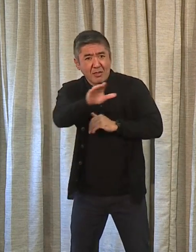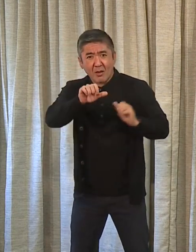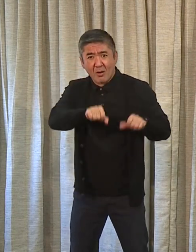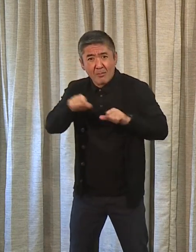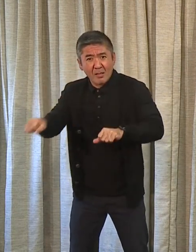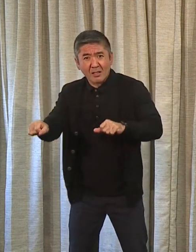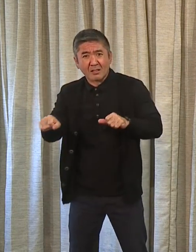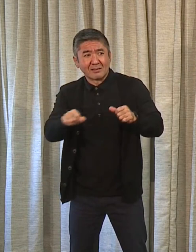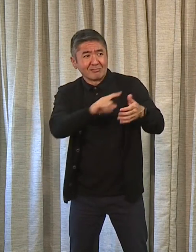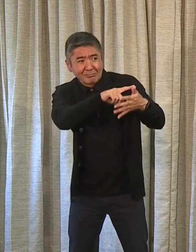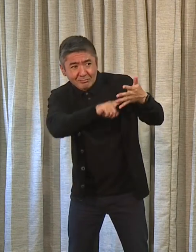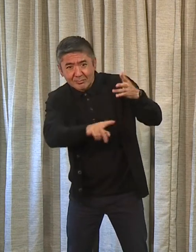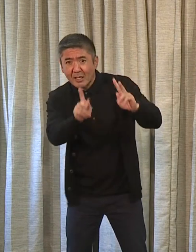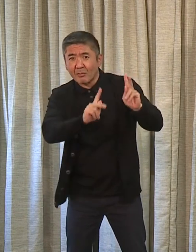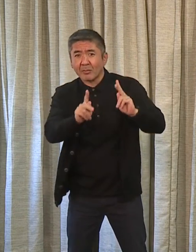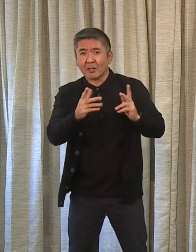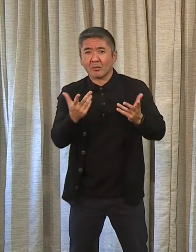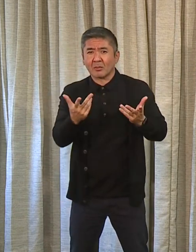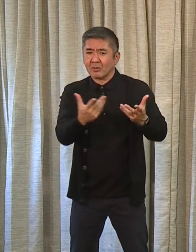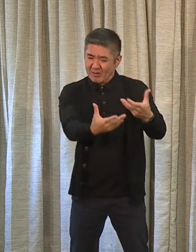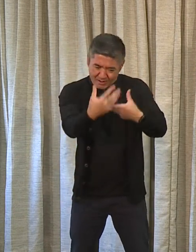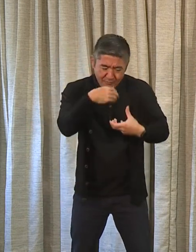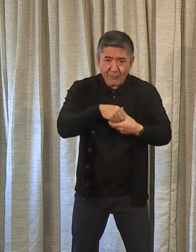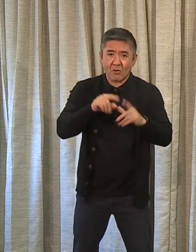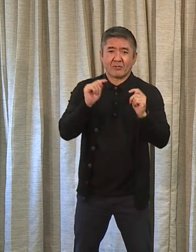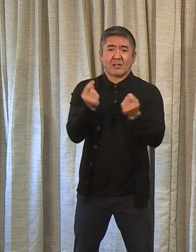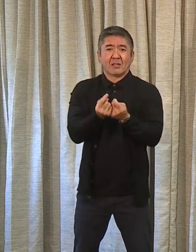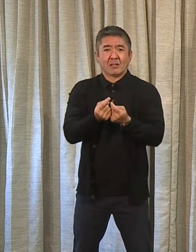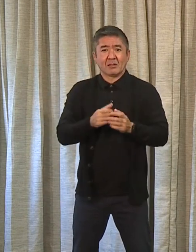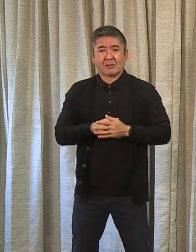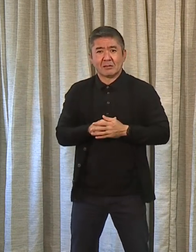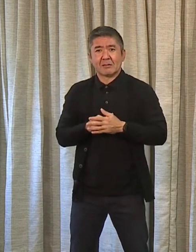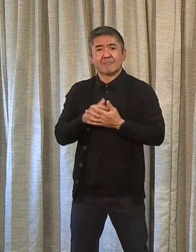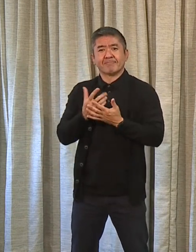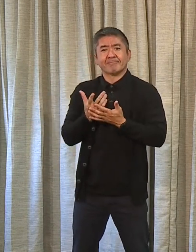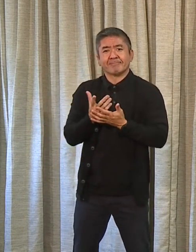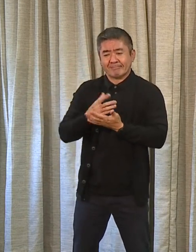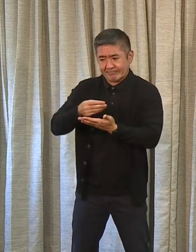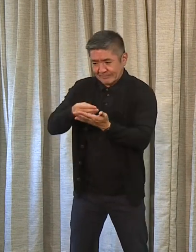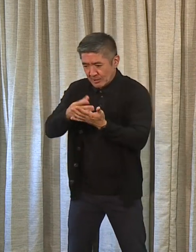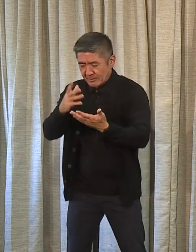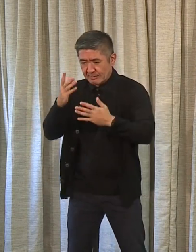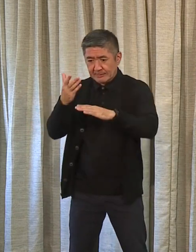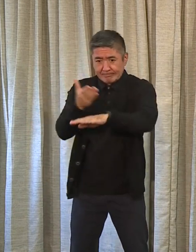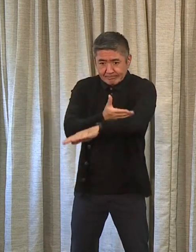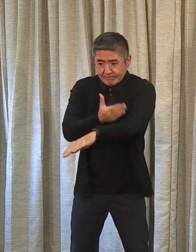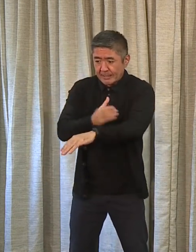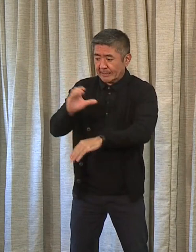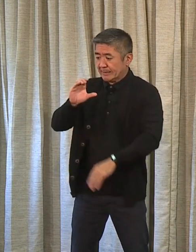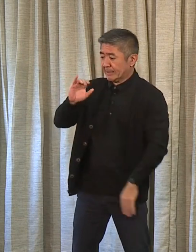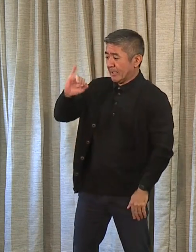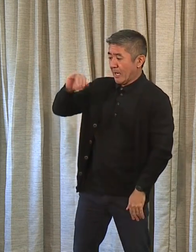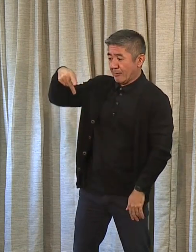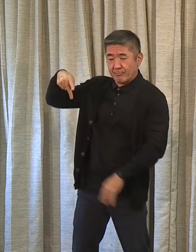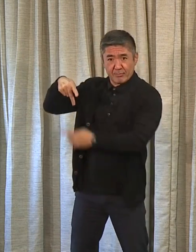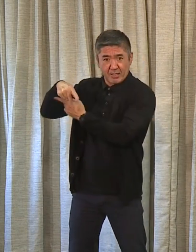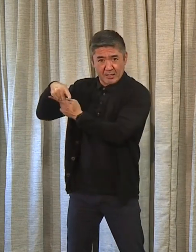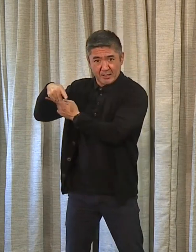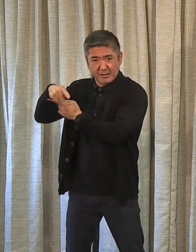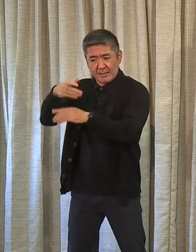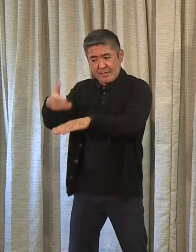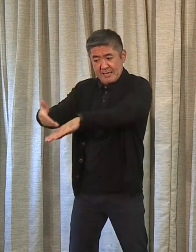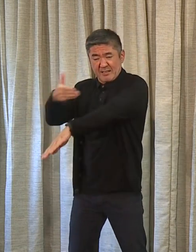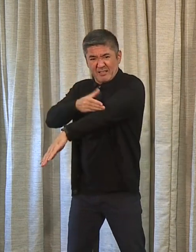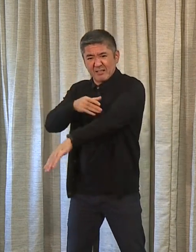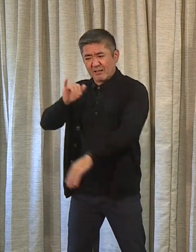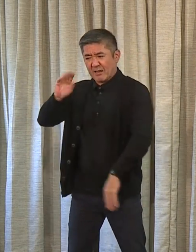more are going come into play. You know, we talk about capital improvement plan, the CIP. The operative word there is improvement.